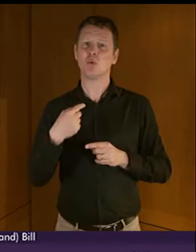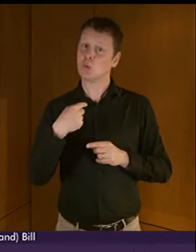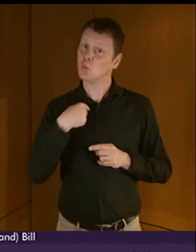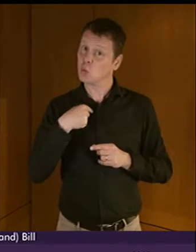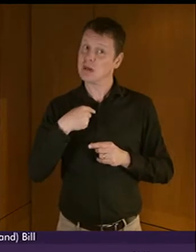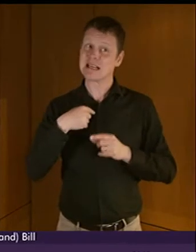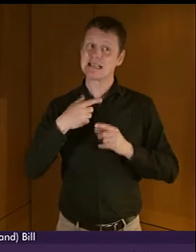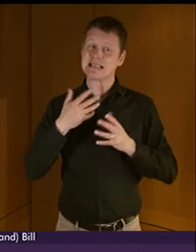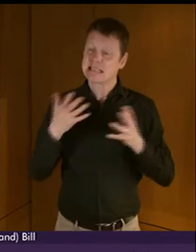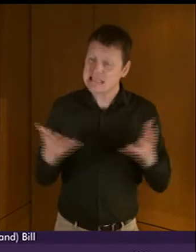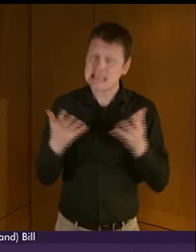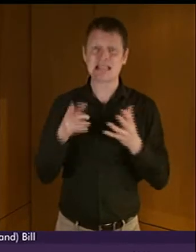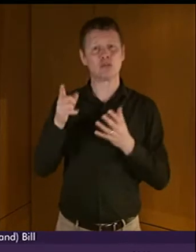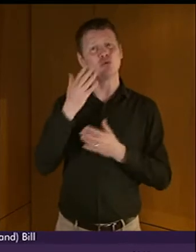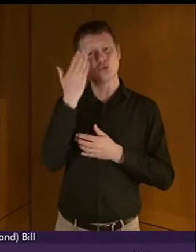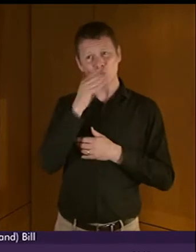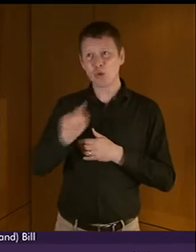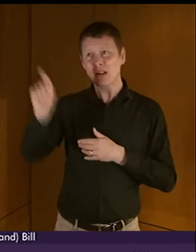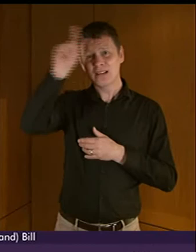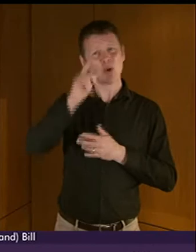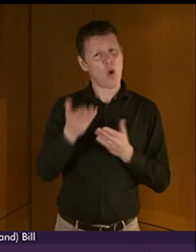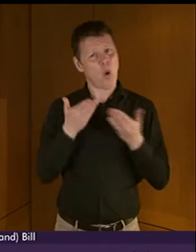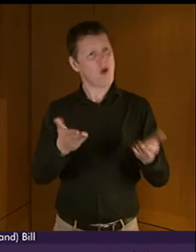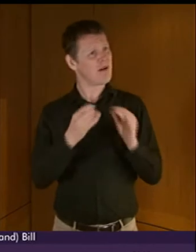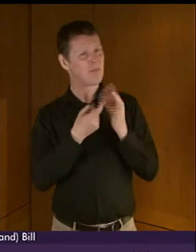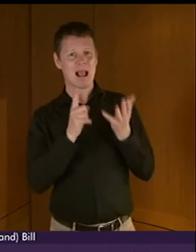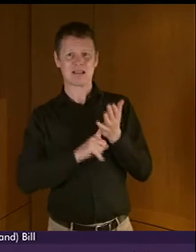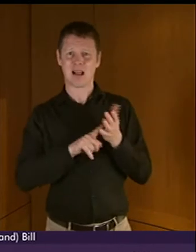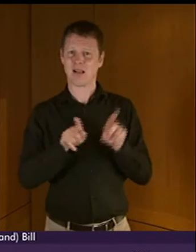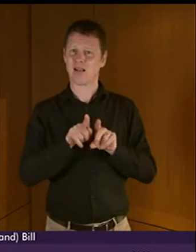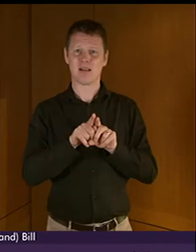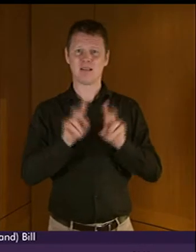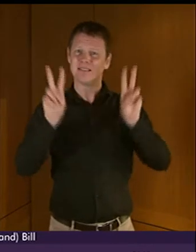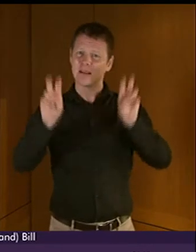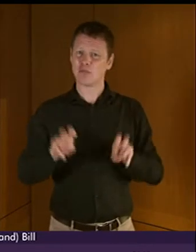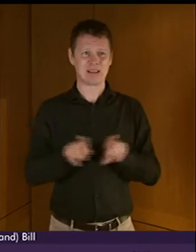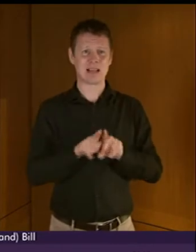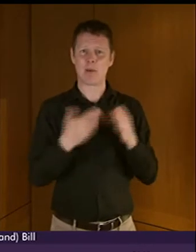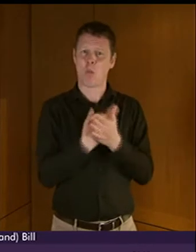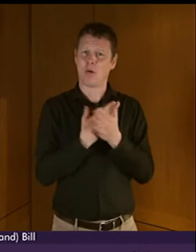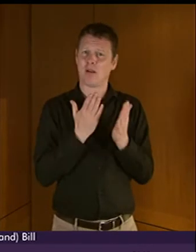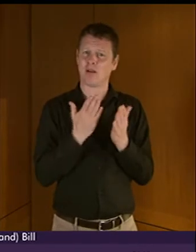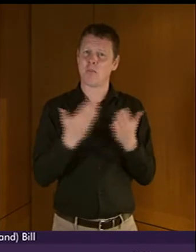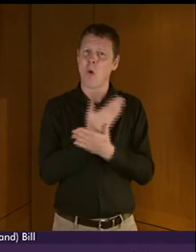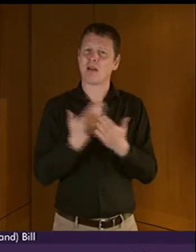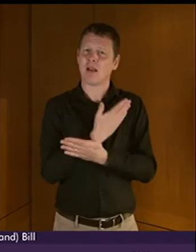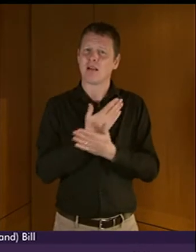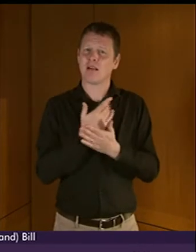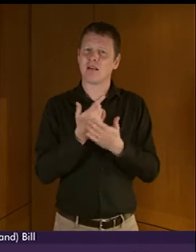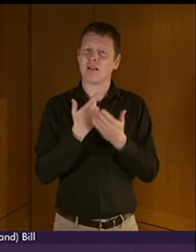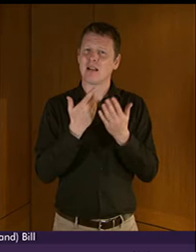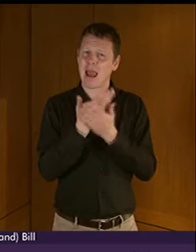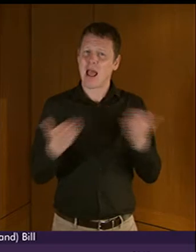offer BSL as a subject alongside other modern languages. In